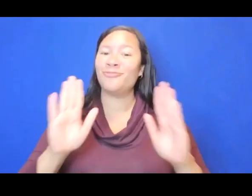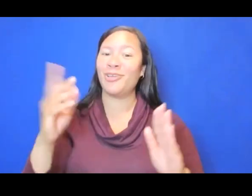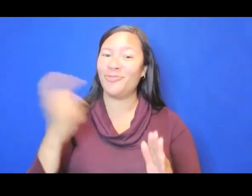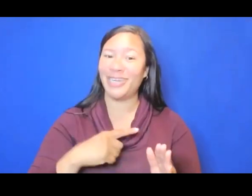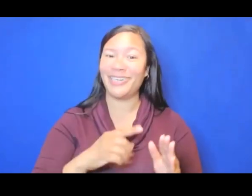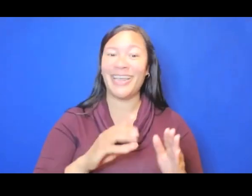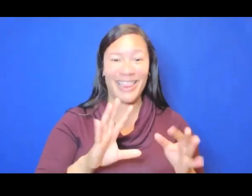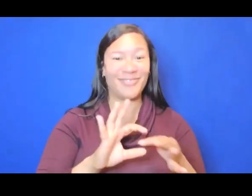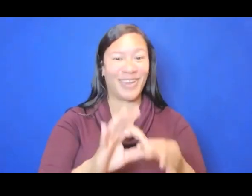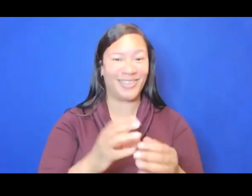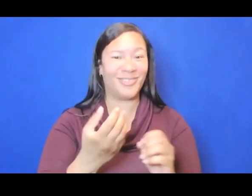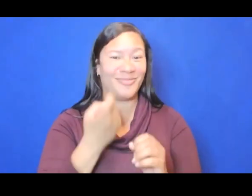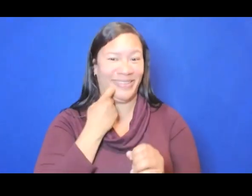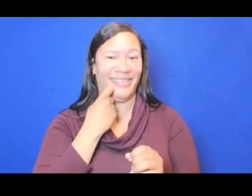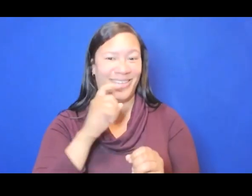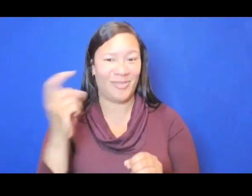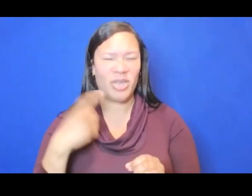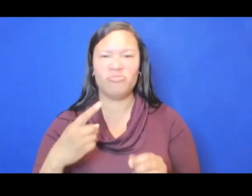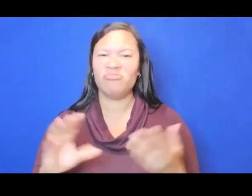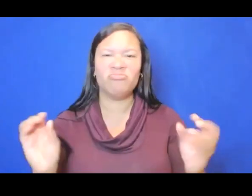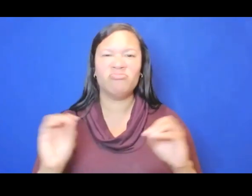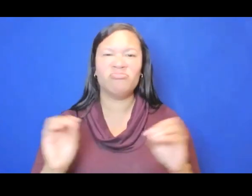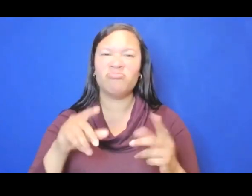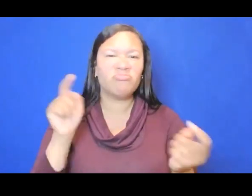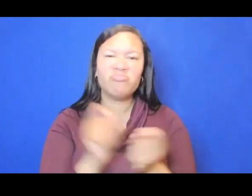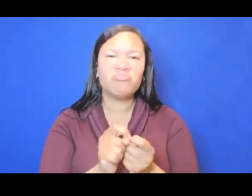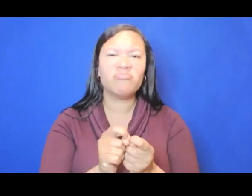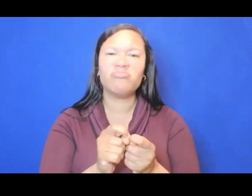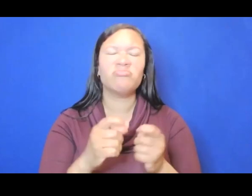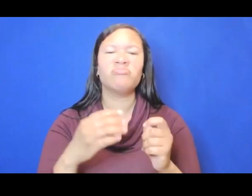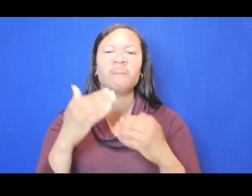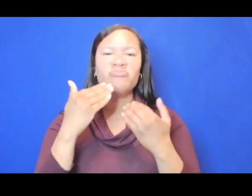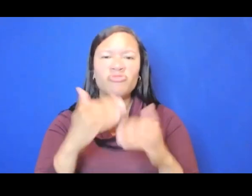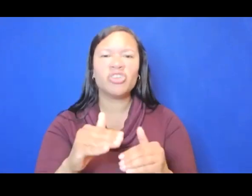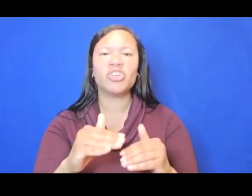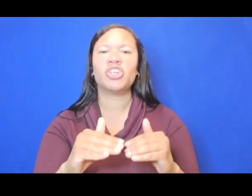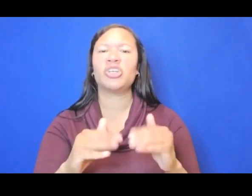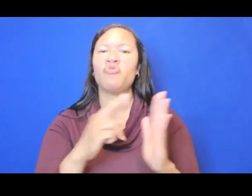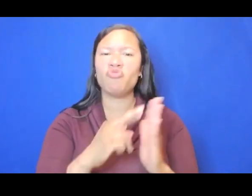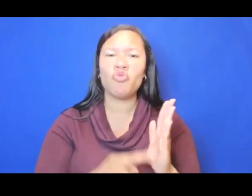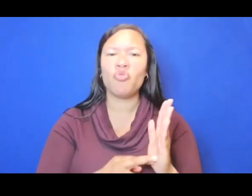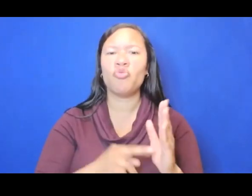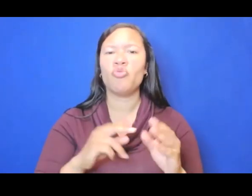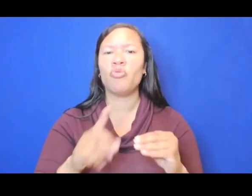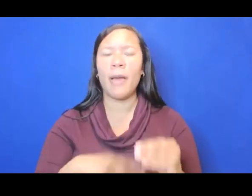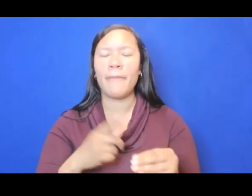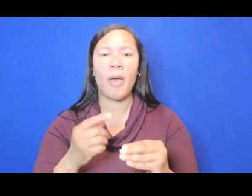No, there are no concrete restrictions or guidelines about the political or activist bent of the project. If you look at the